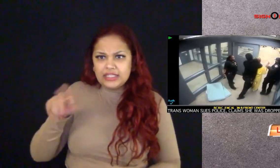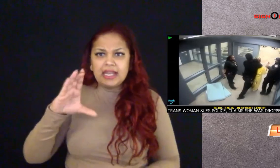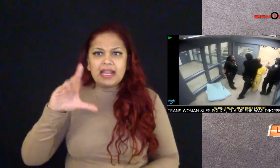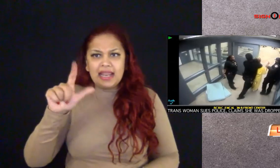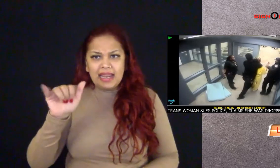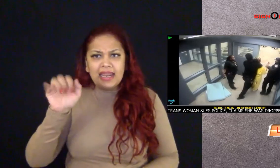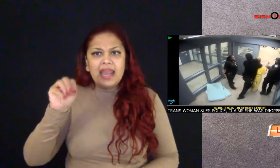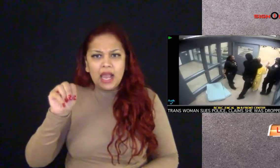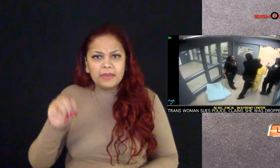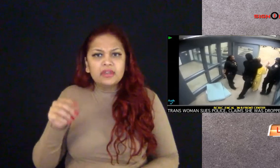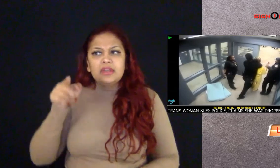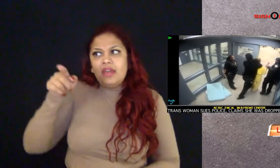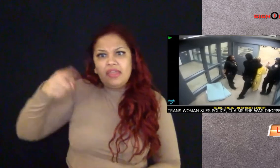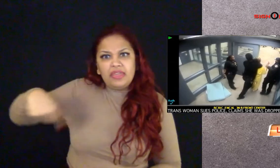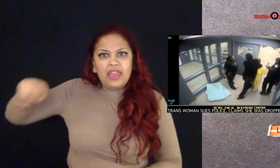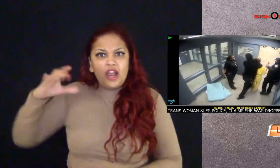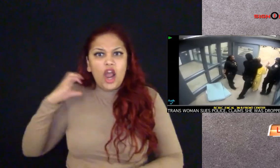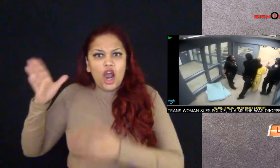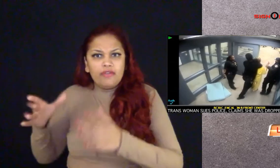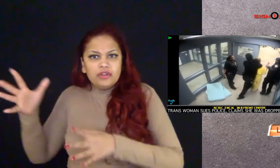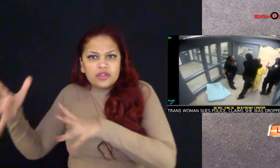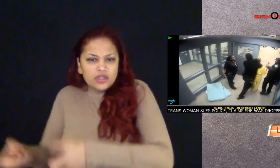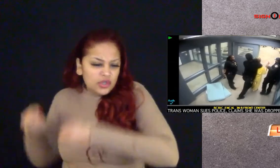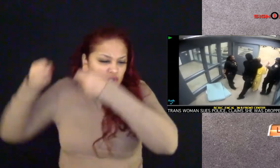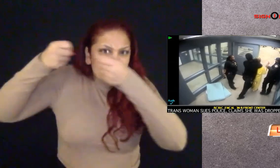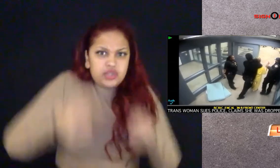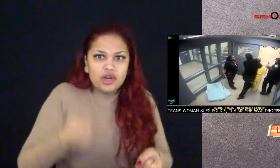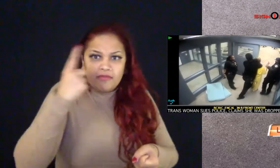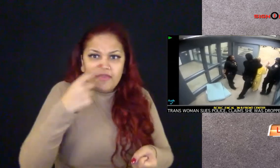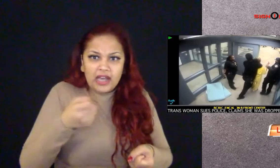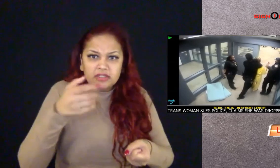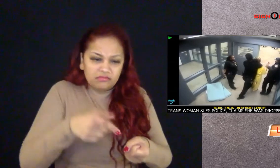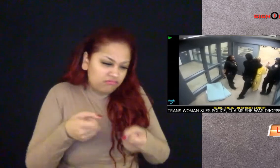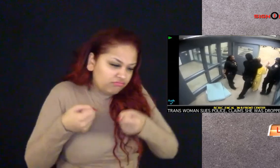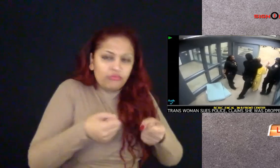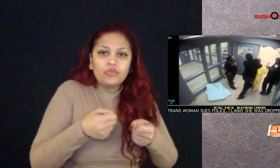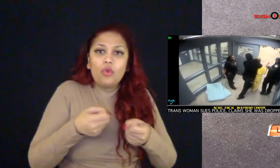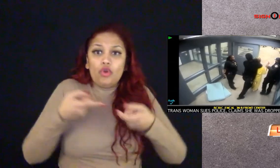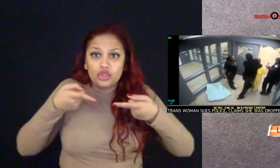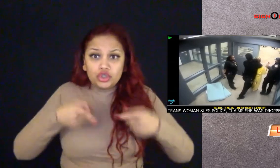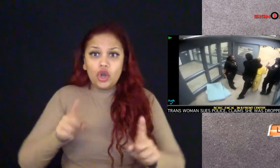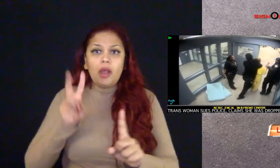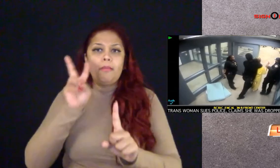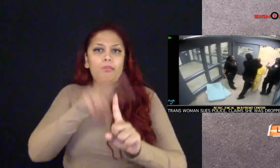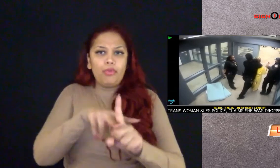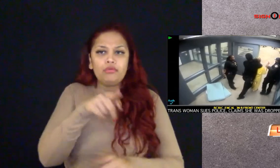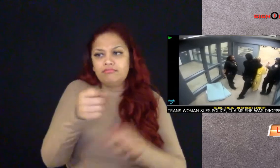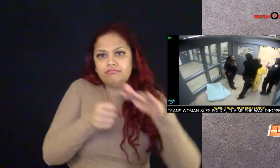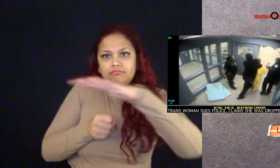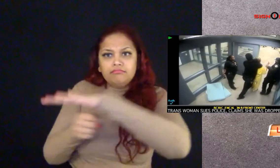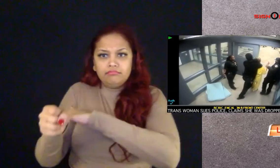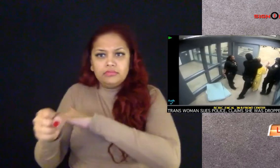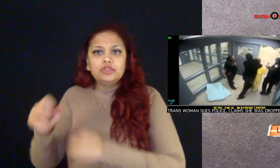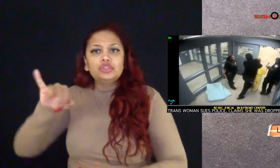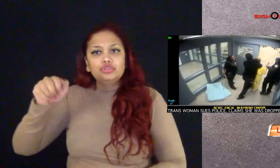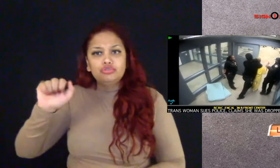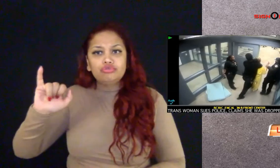violations as well as negligence and assault and battery after she claims they dropped her on her face